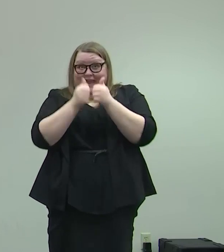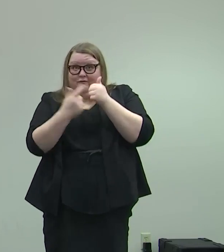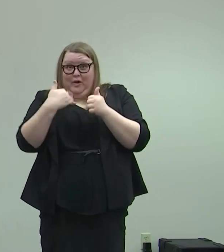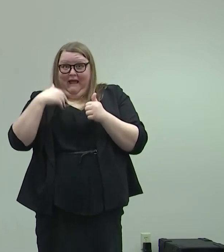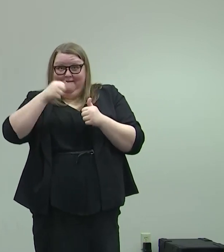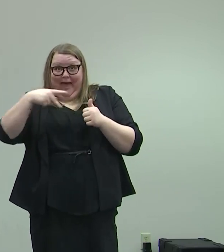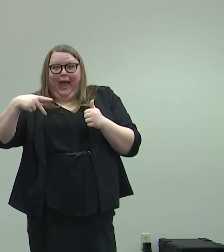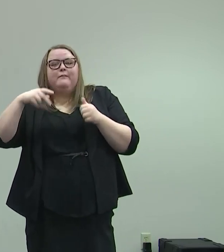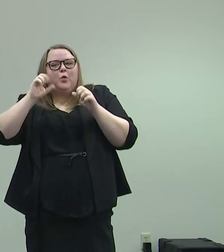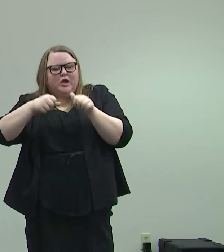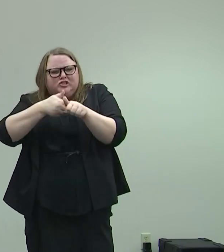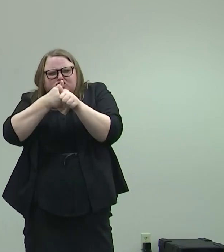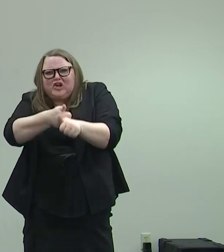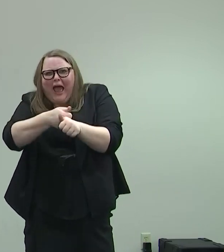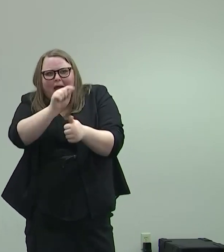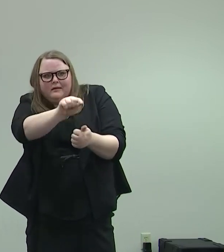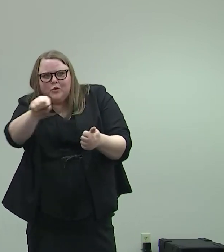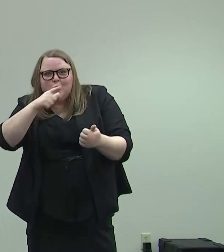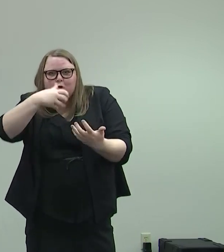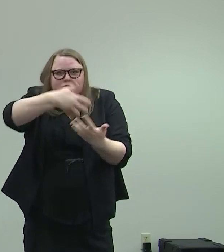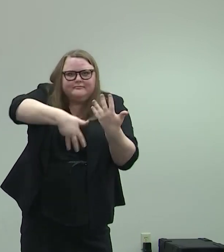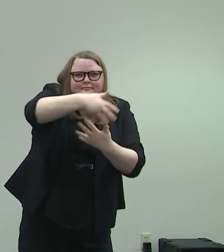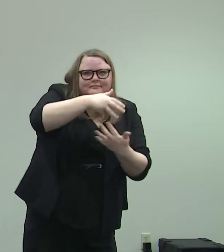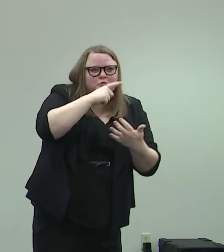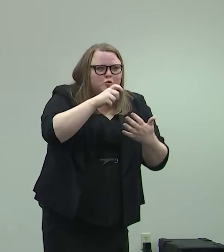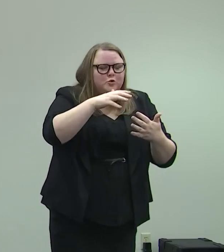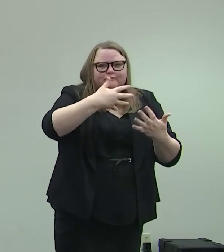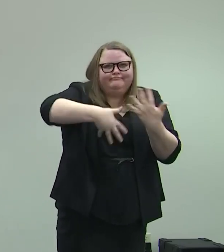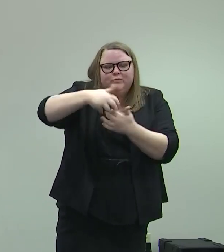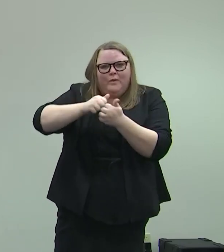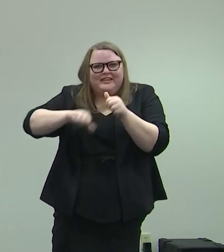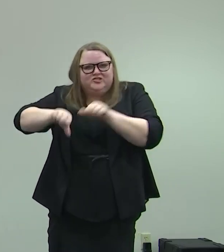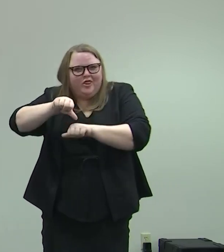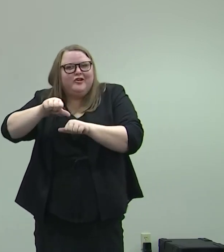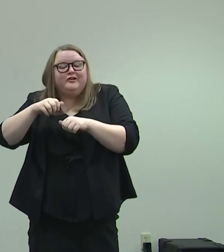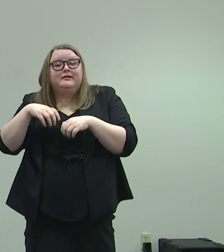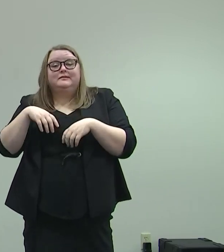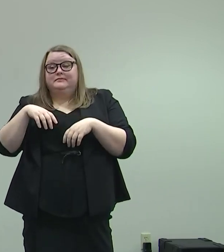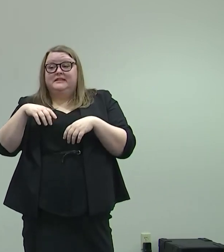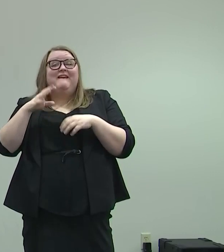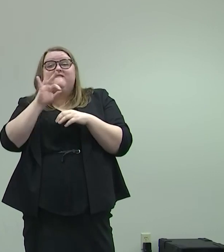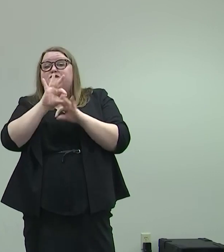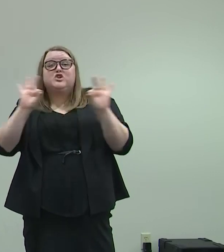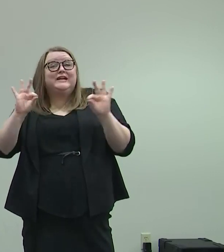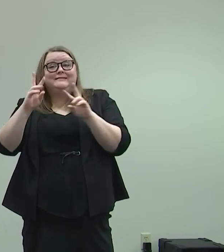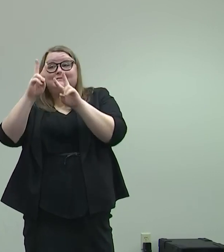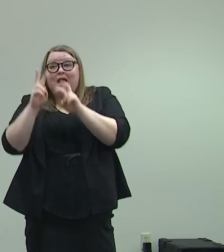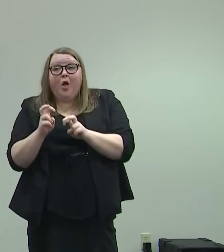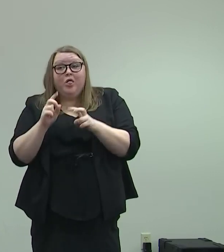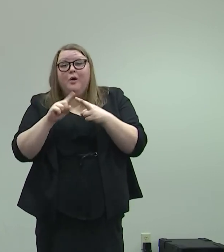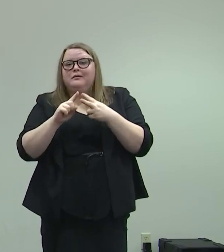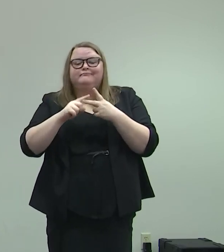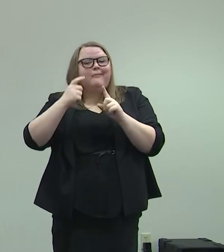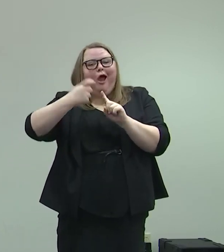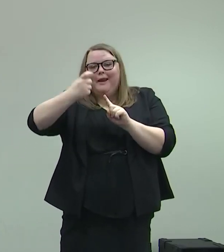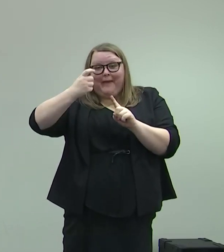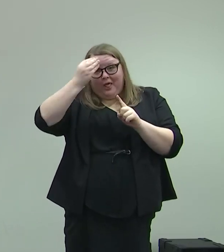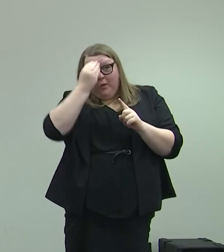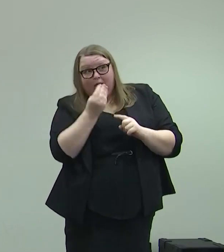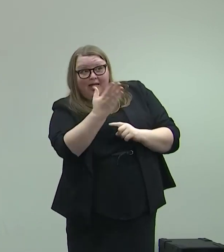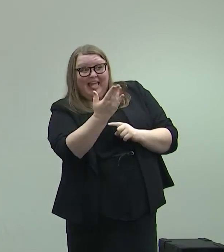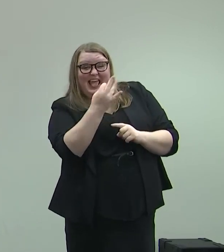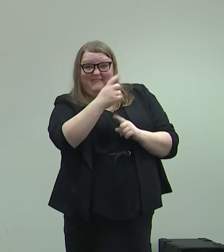faster. You're automatically, it's free to download. You're automatically notified if someone that you have been near,